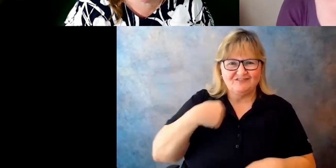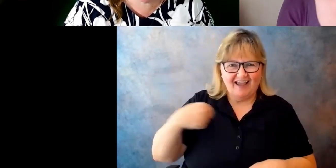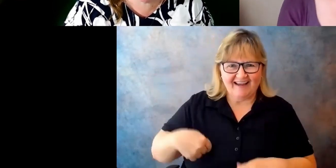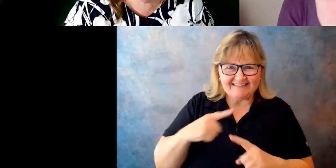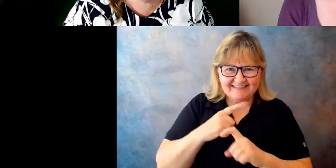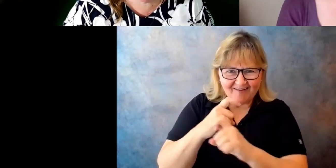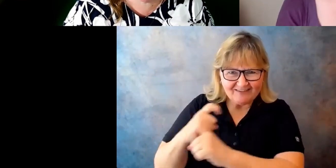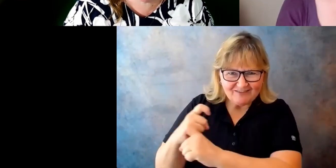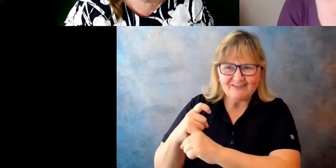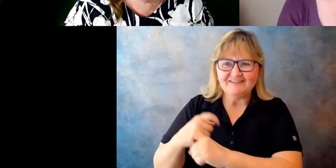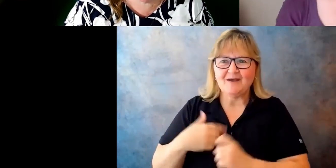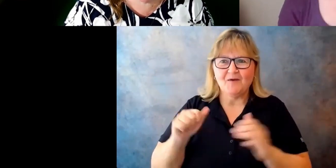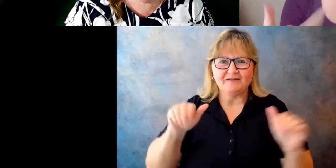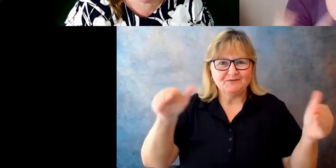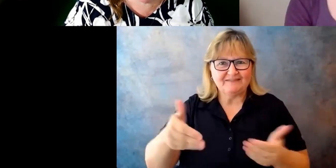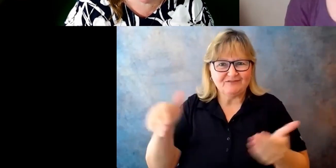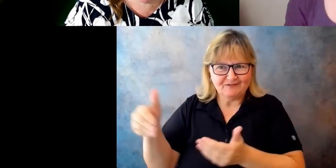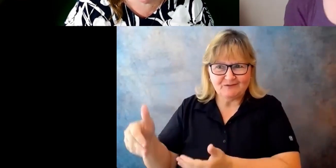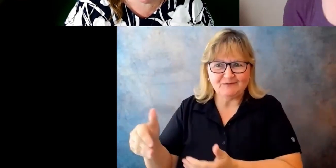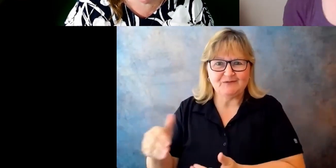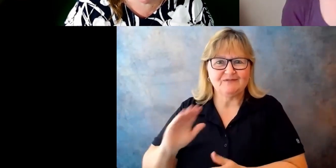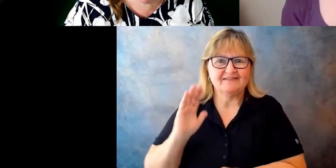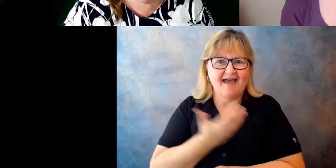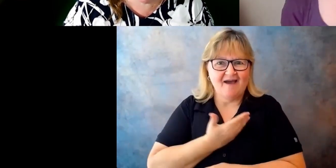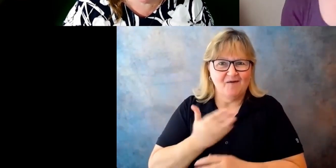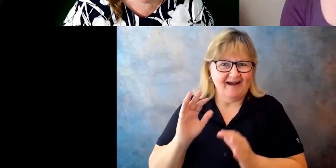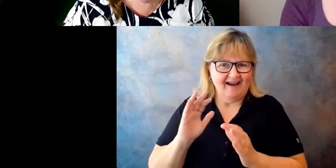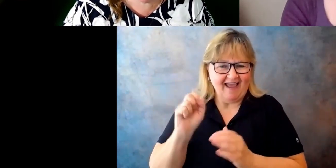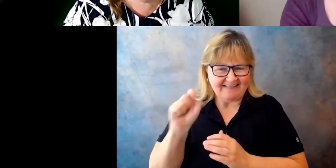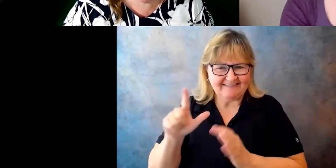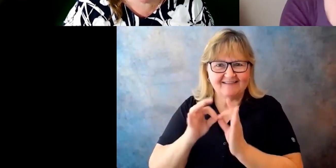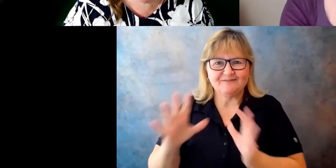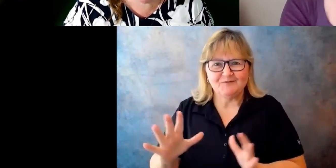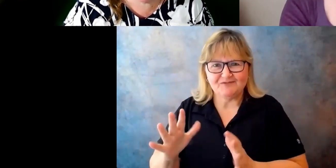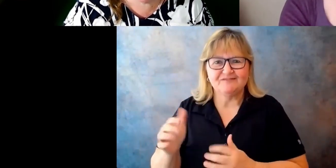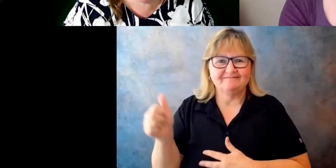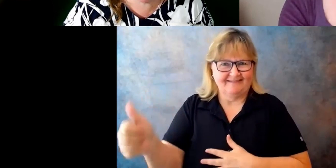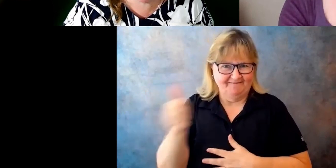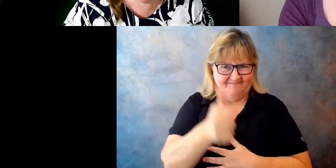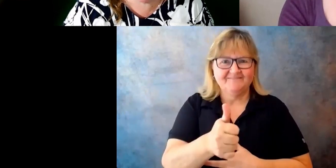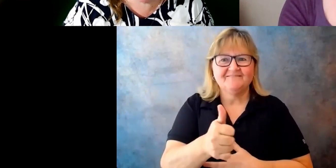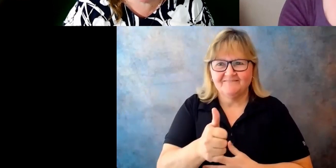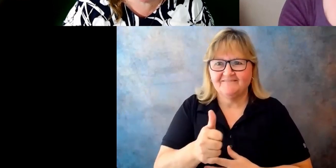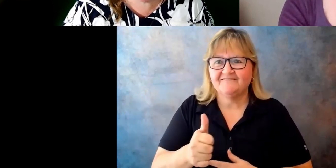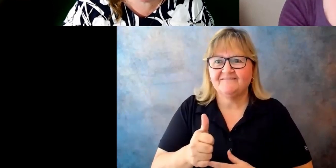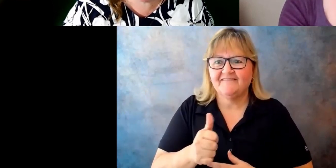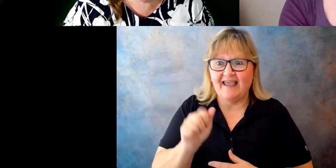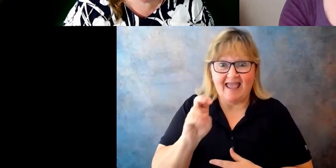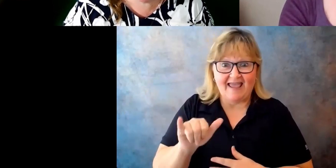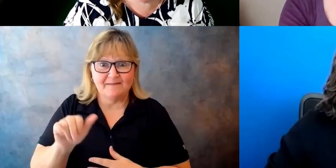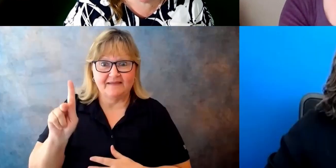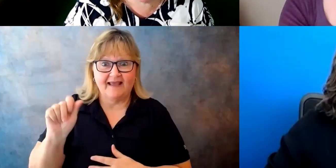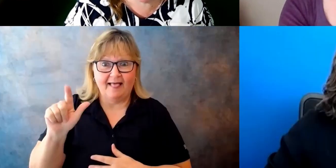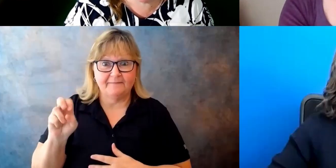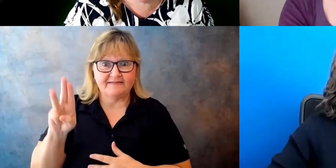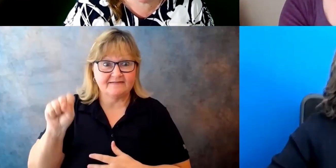I'd like to take a moment to allow our ASL interpreters to introduce themselves, Amy Kalmas